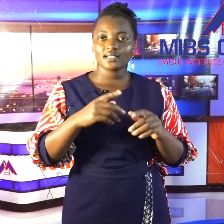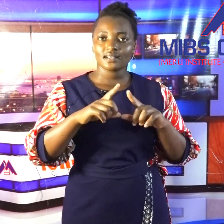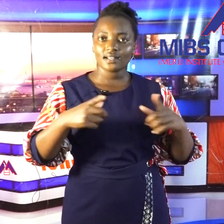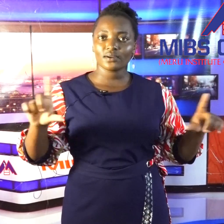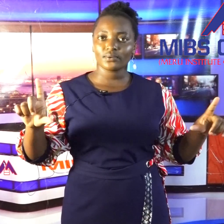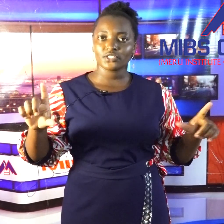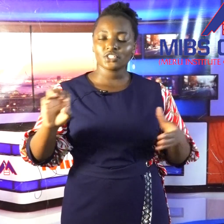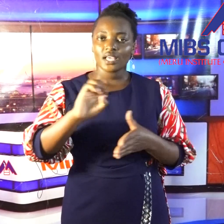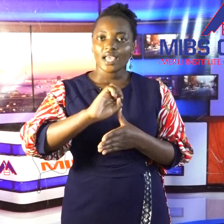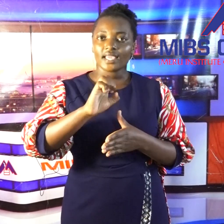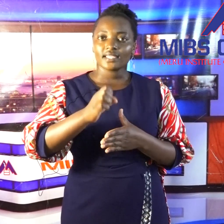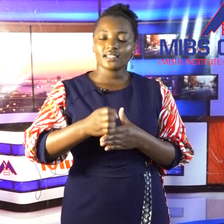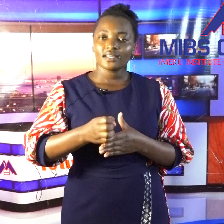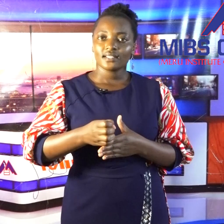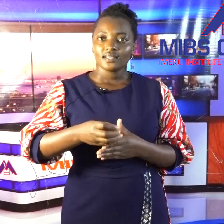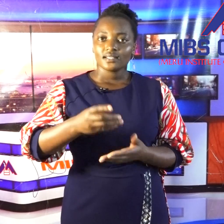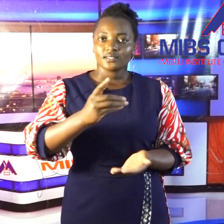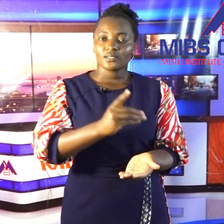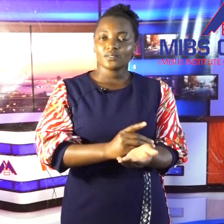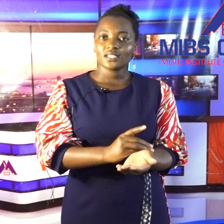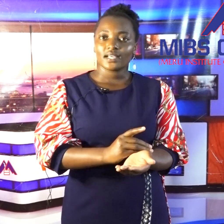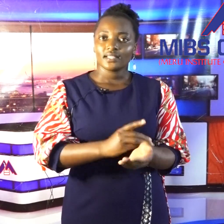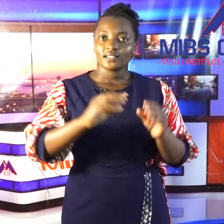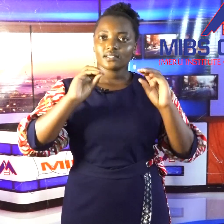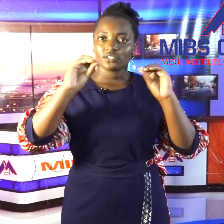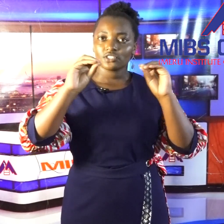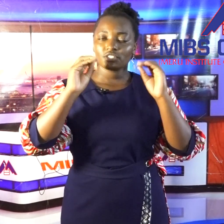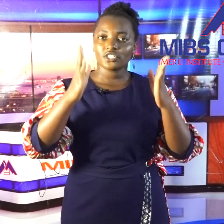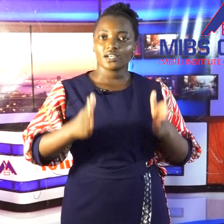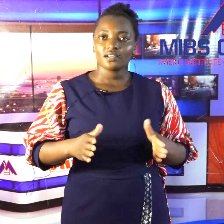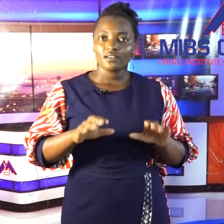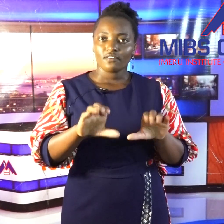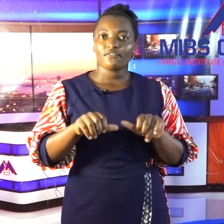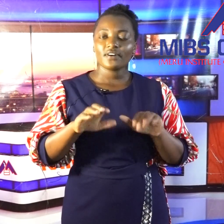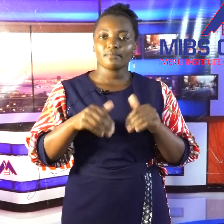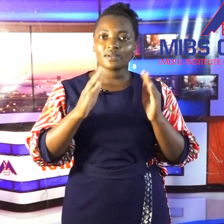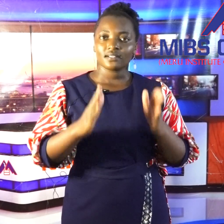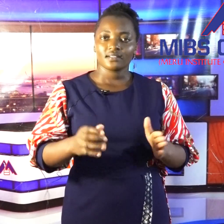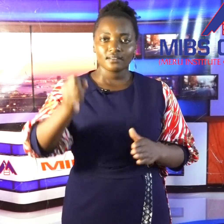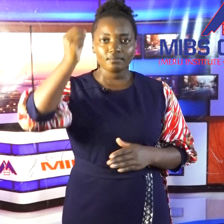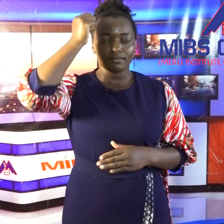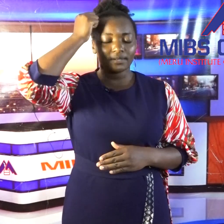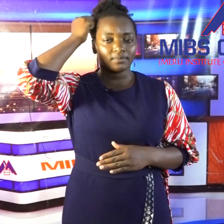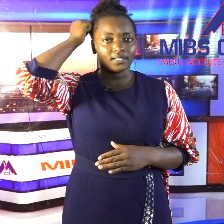Language either doctor, teacher, farmer, barber,